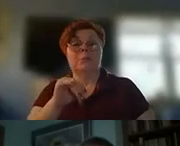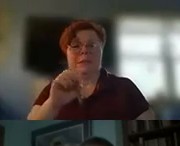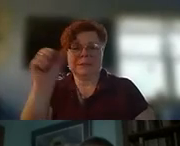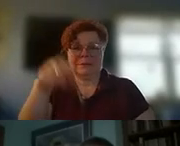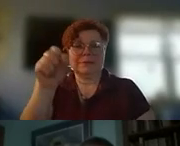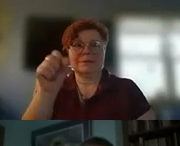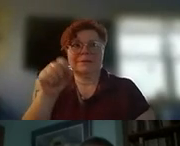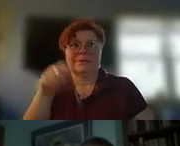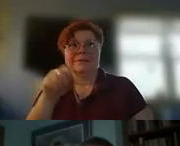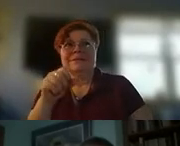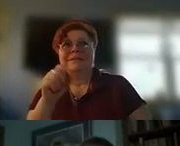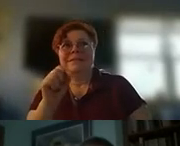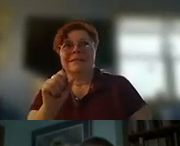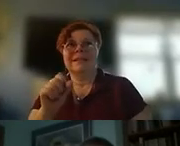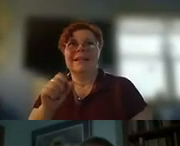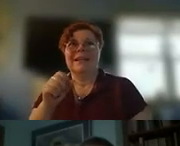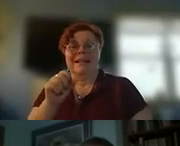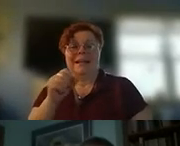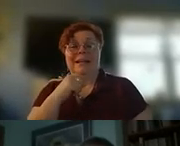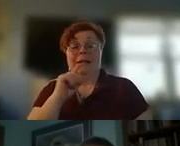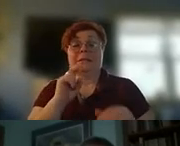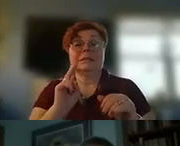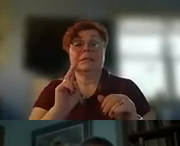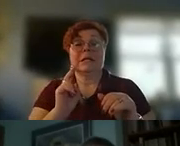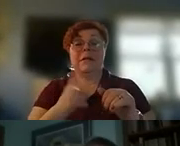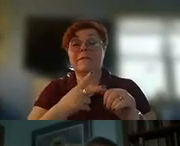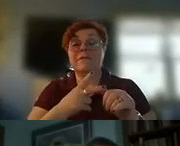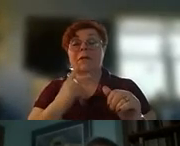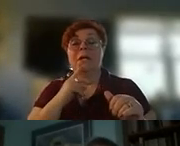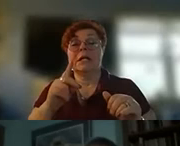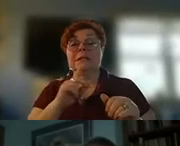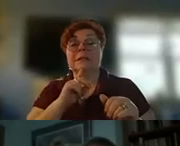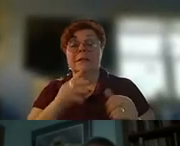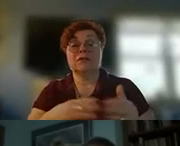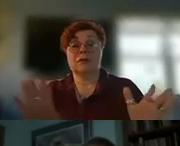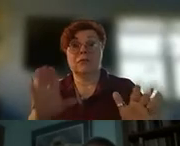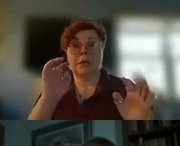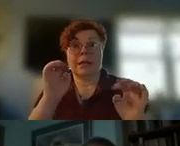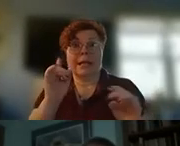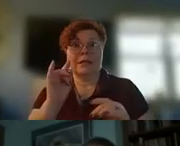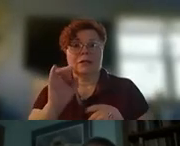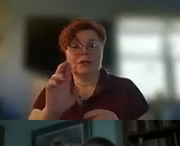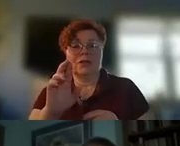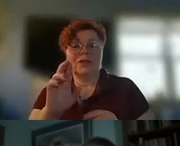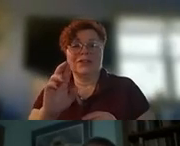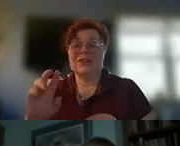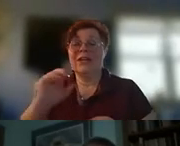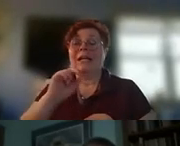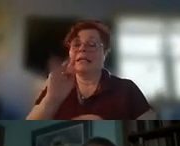um sid hall is the is the uh general editor um kirstie walker is the editor now and and